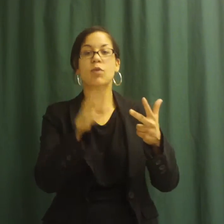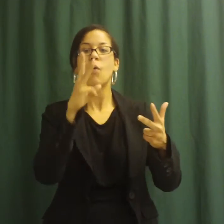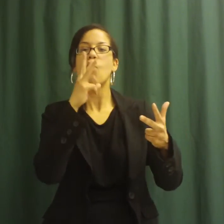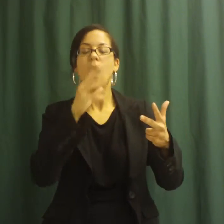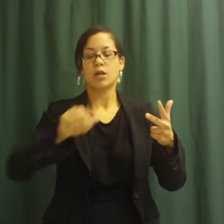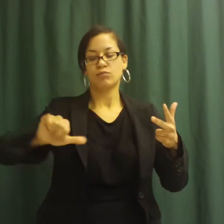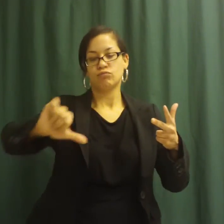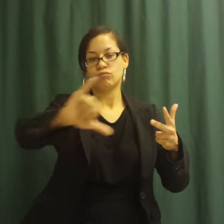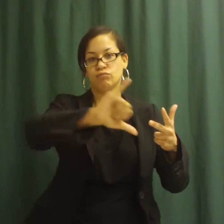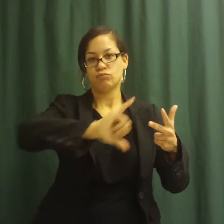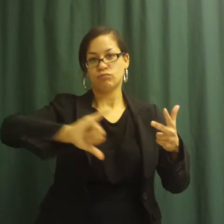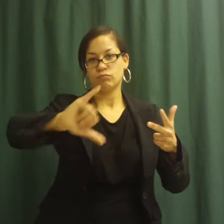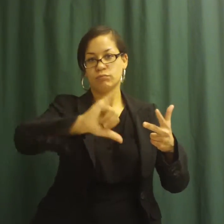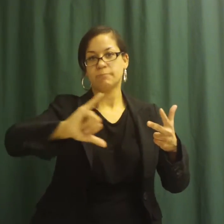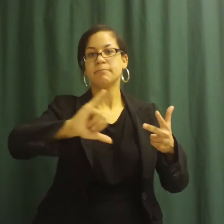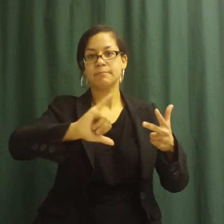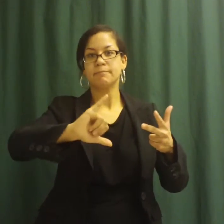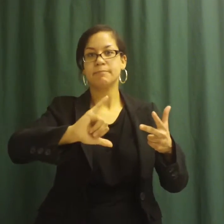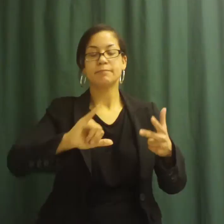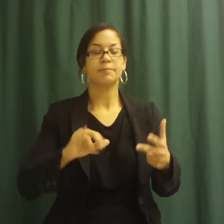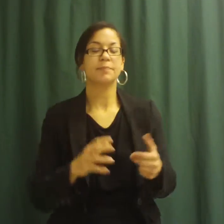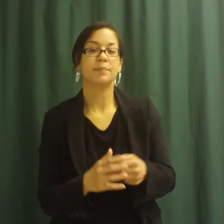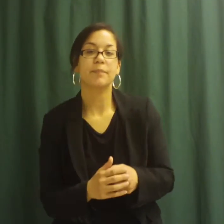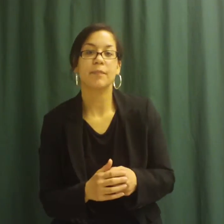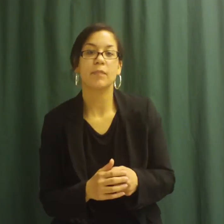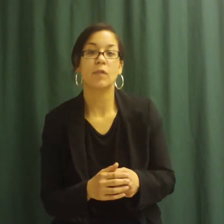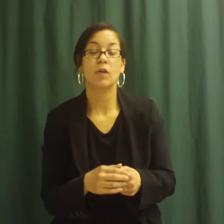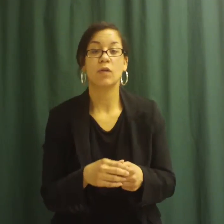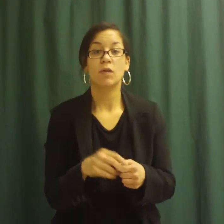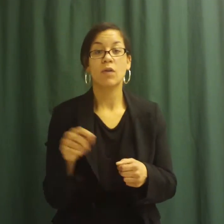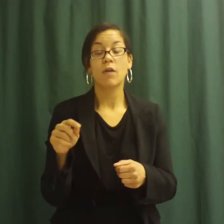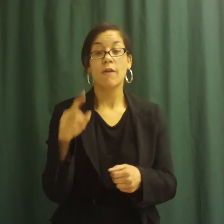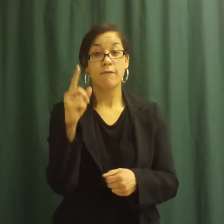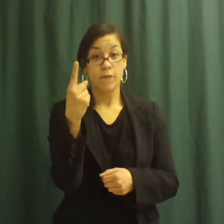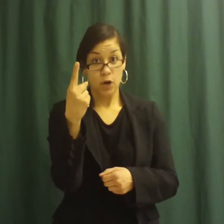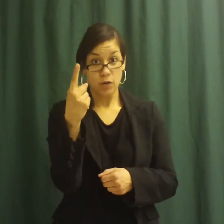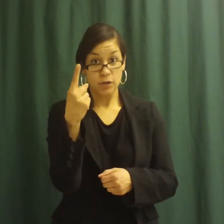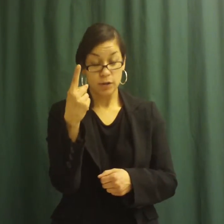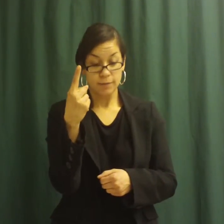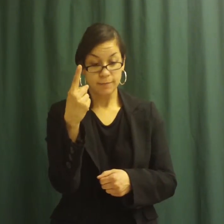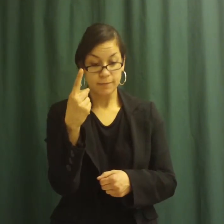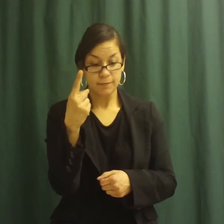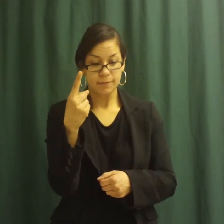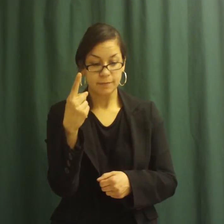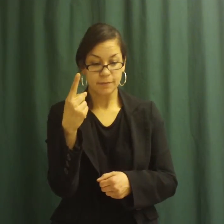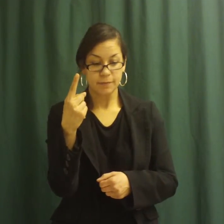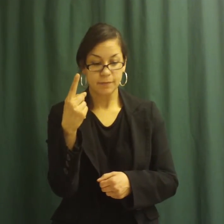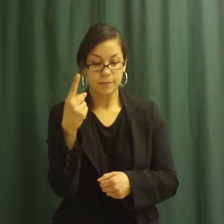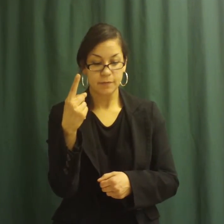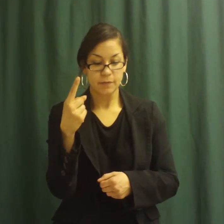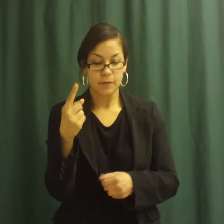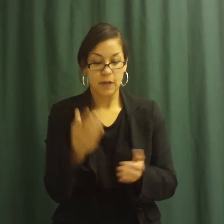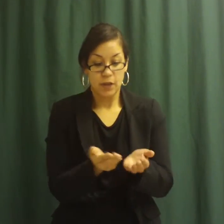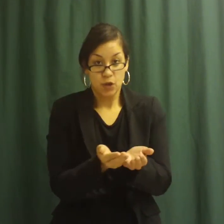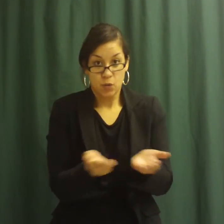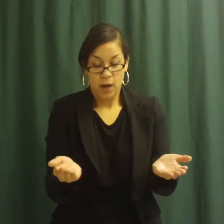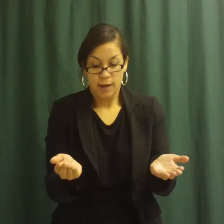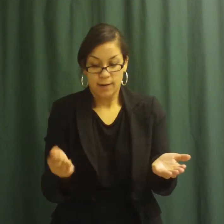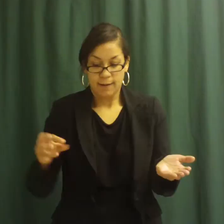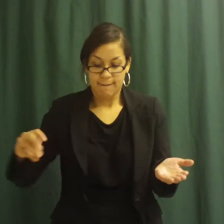Fill the seed tray with potting soil. Sprinkle the seeds over it and then cover